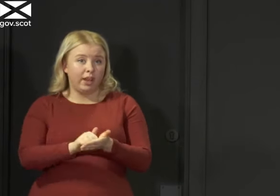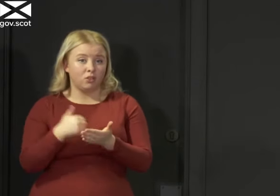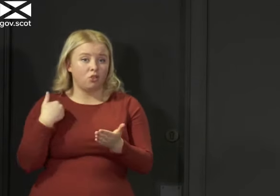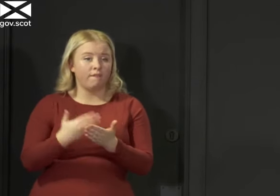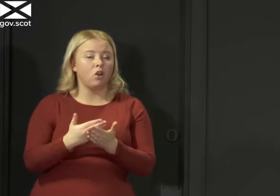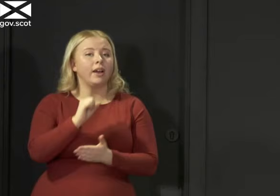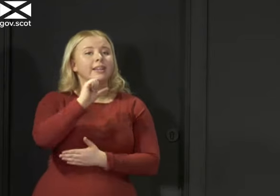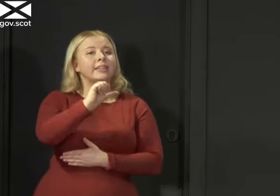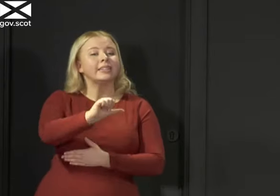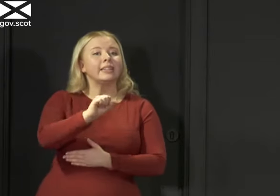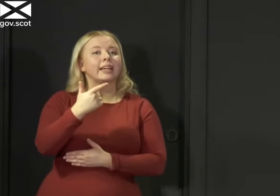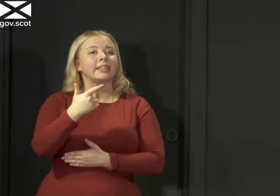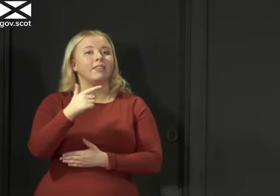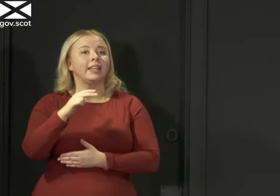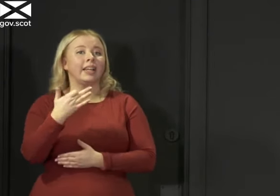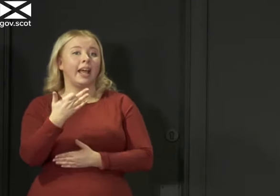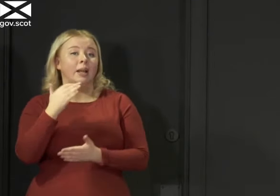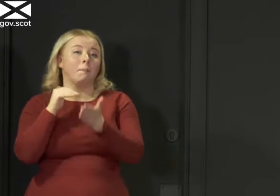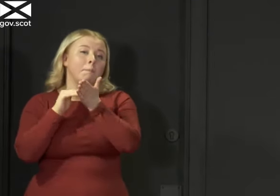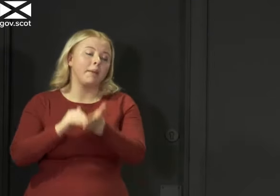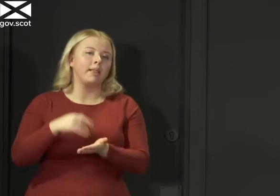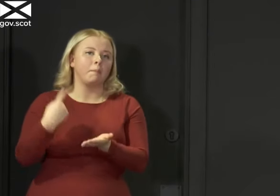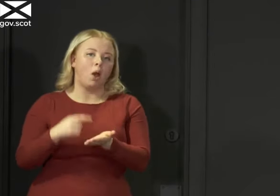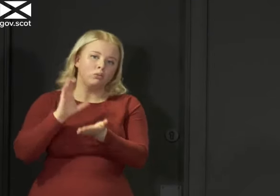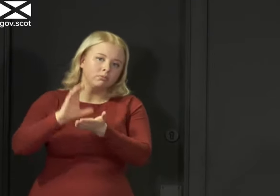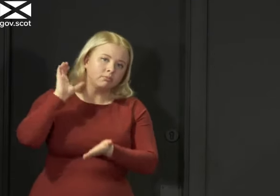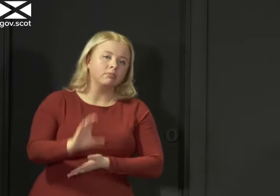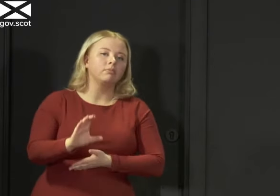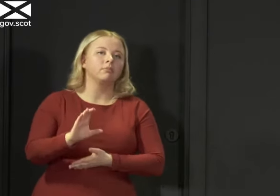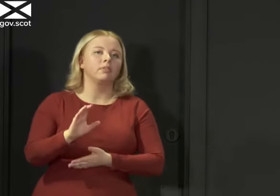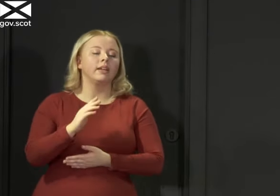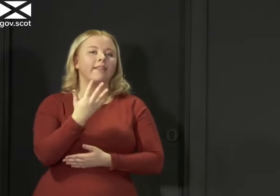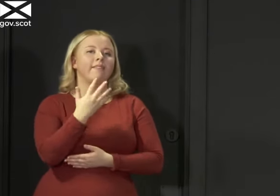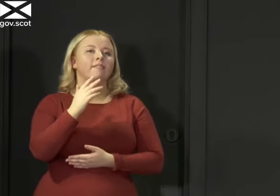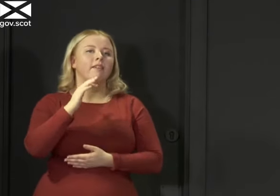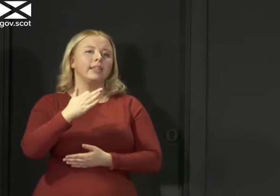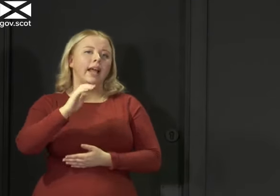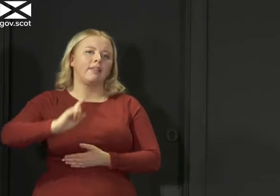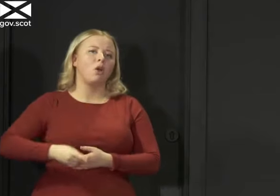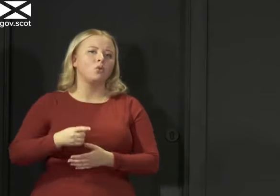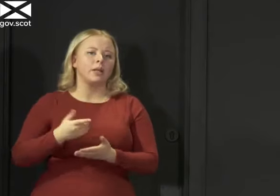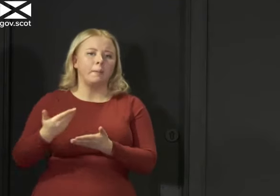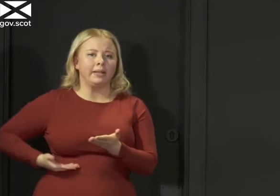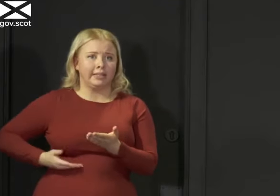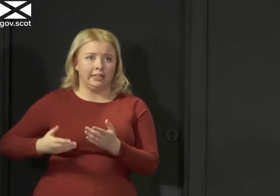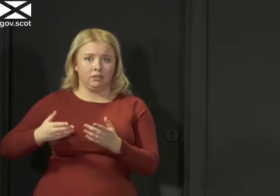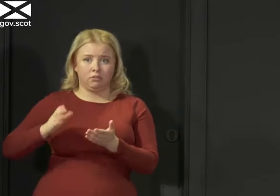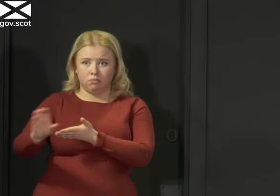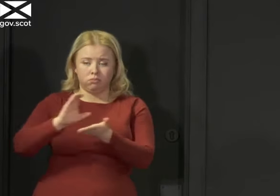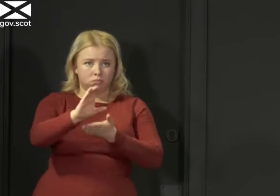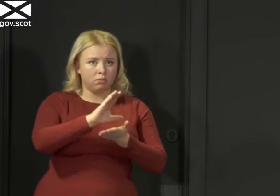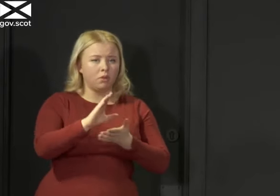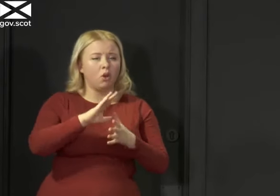£679 million being paid out to 59,000 businesses. There's a total number of